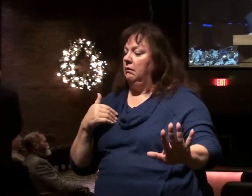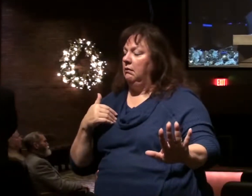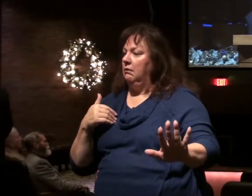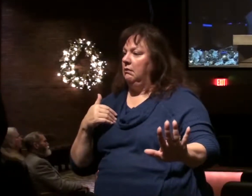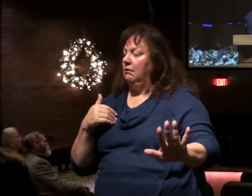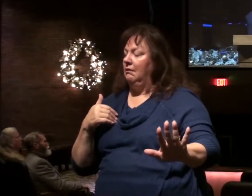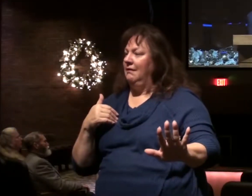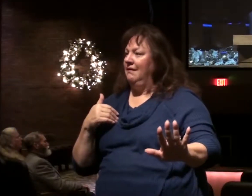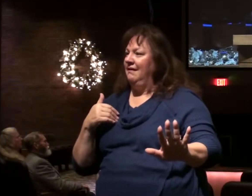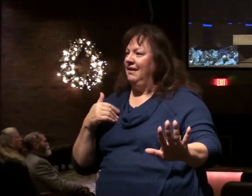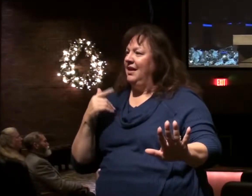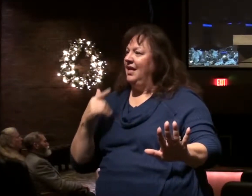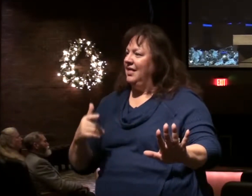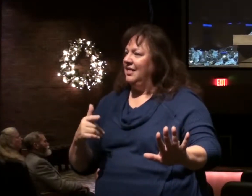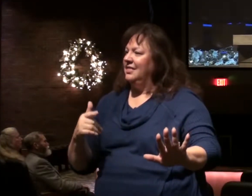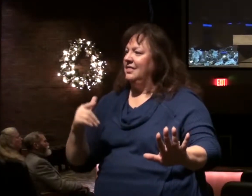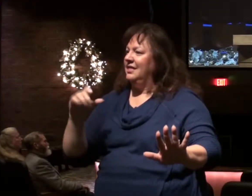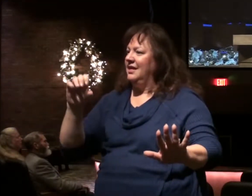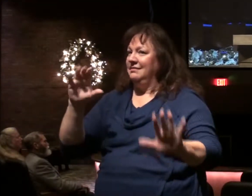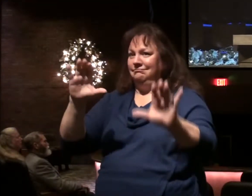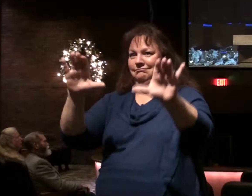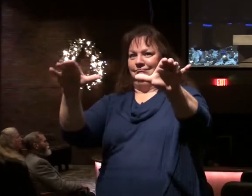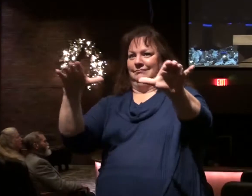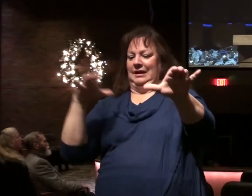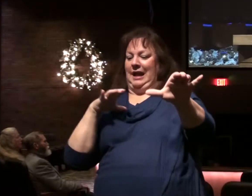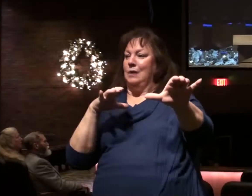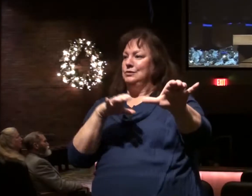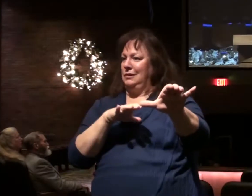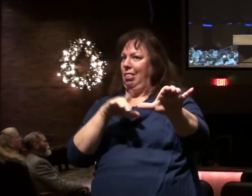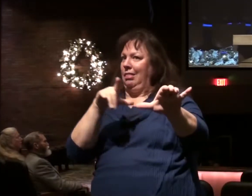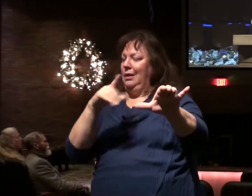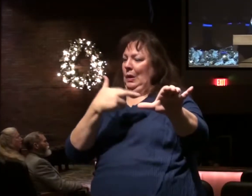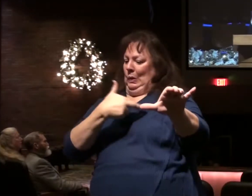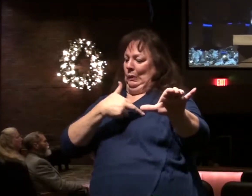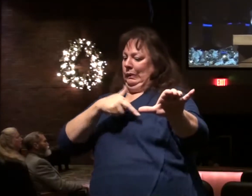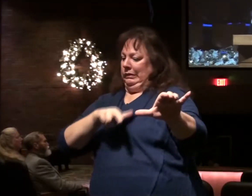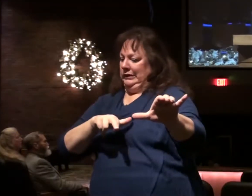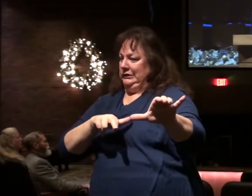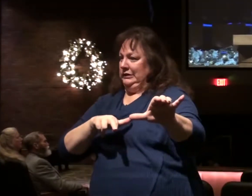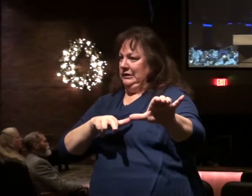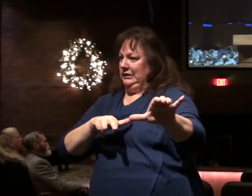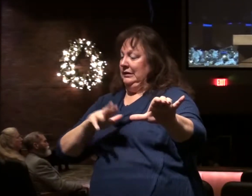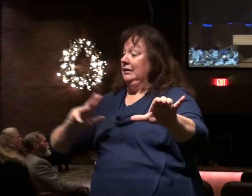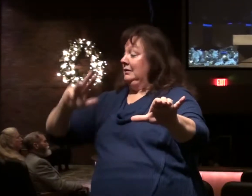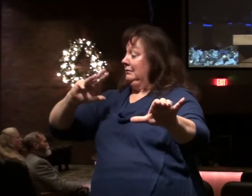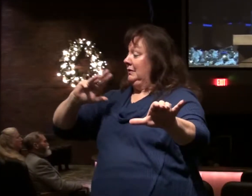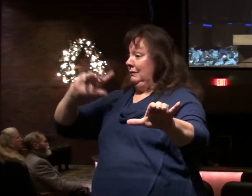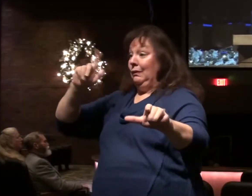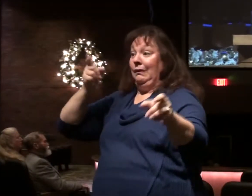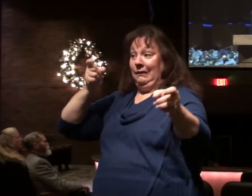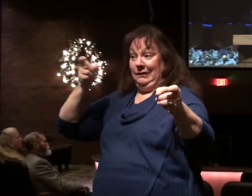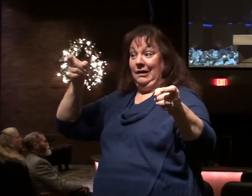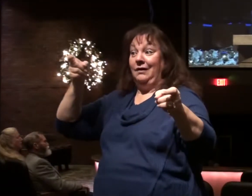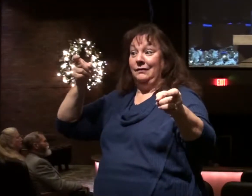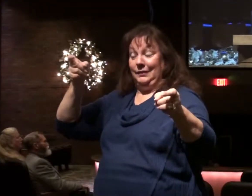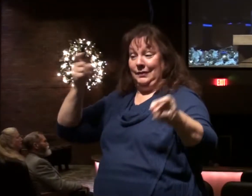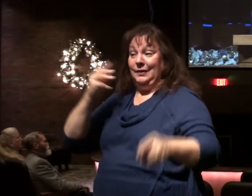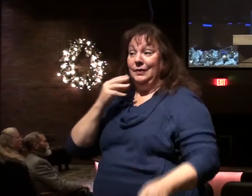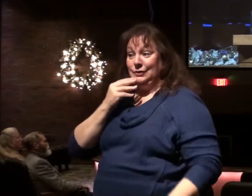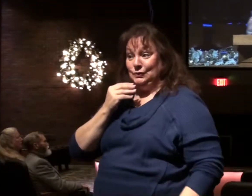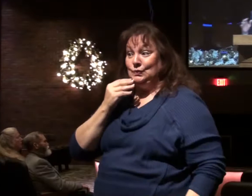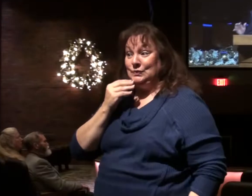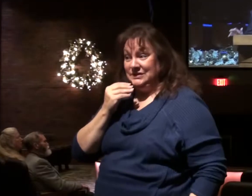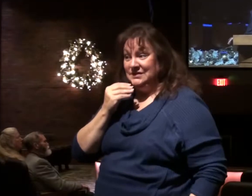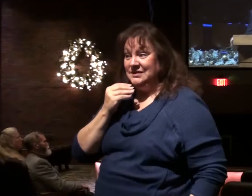that their Sanhedrin, that religious body that was governing the Jews